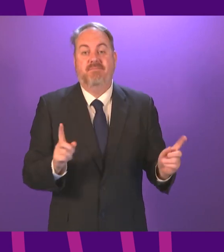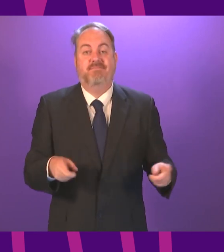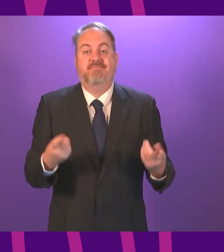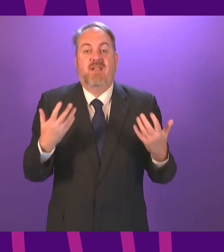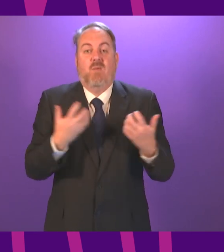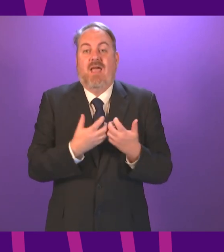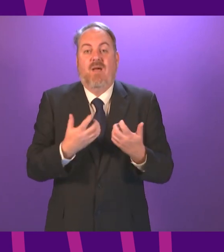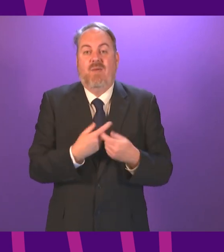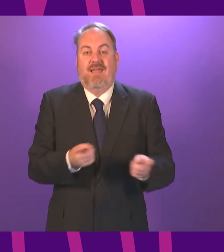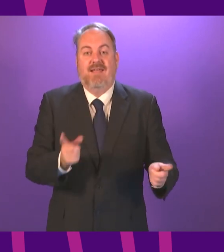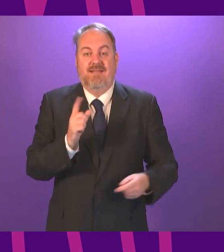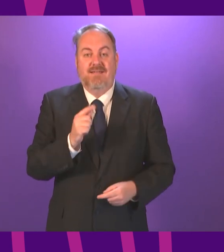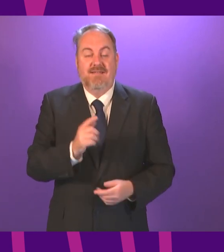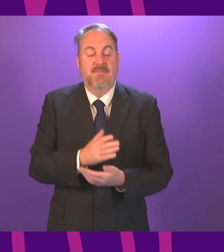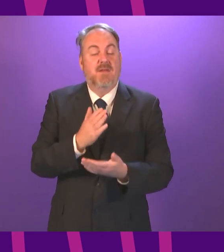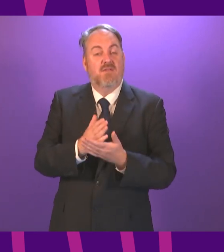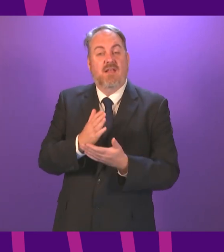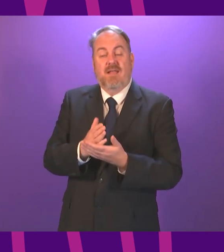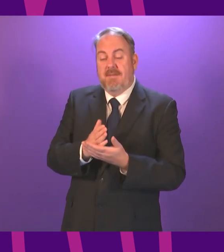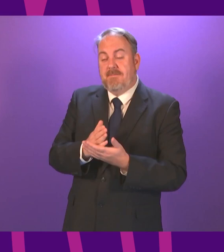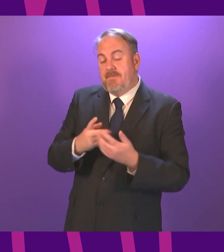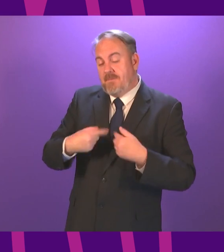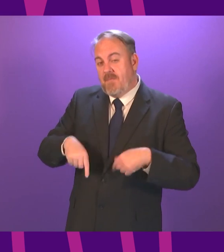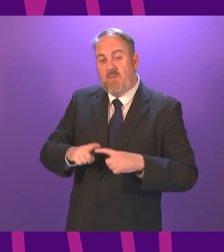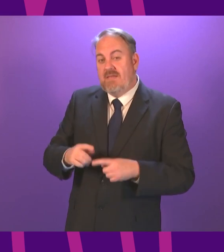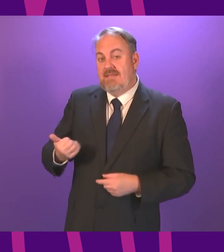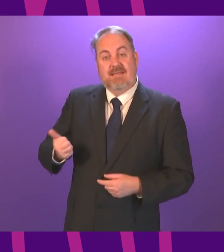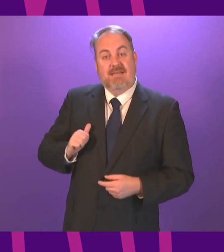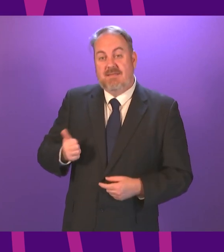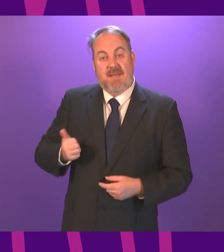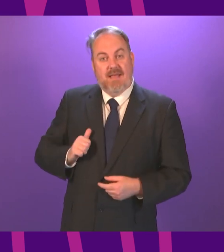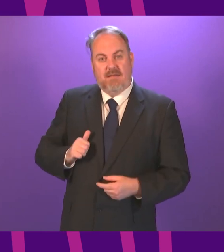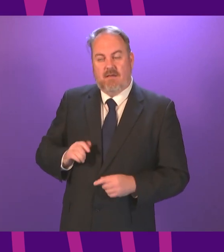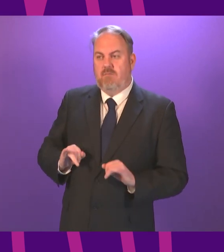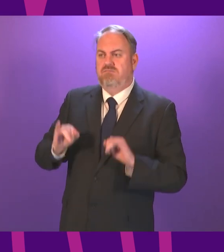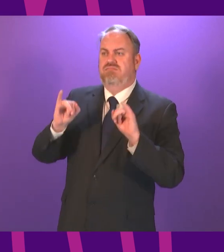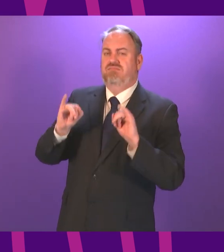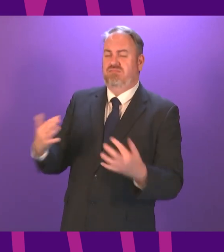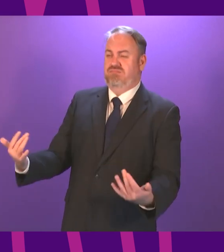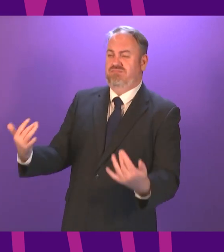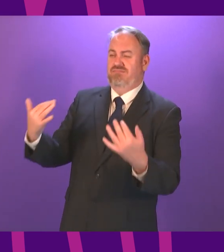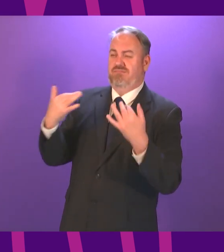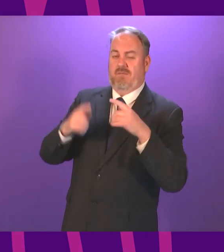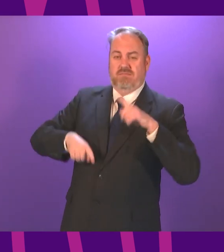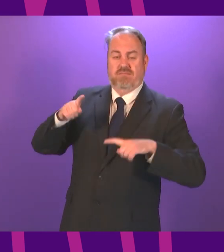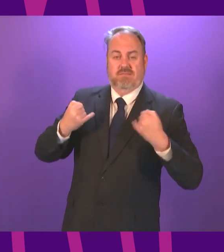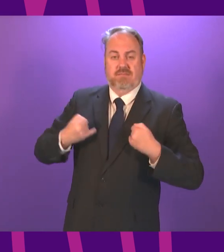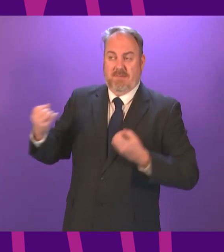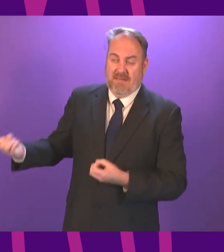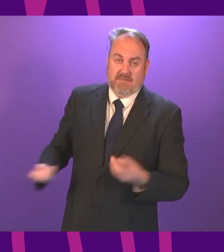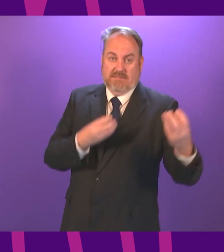infection, amid those frantic efforts to prepare for an expected tsunami tsunami of COVID cases, part of those preparations